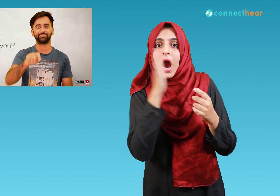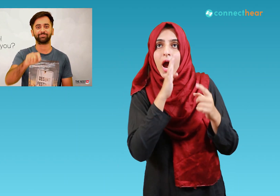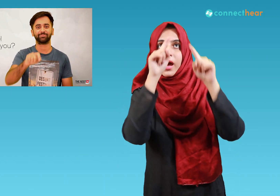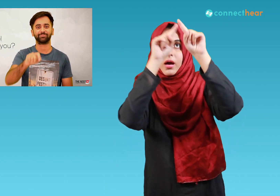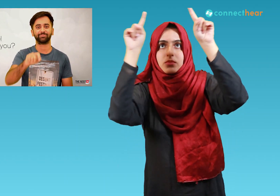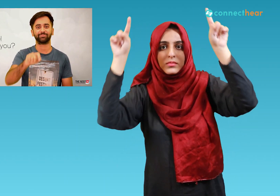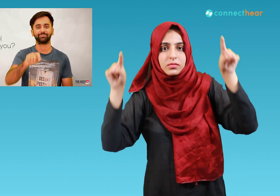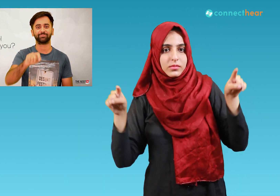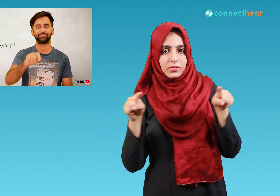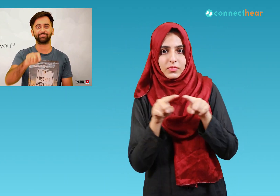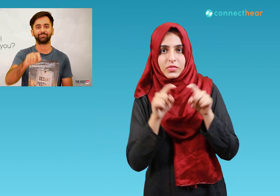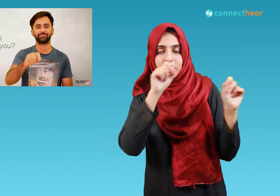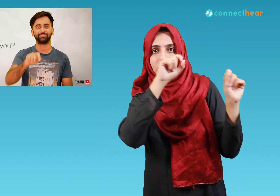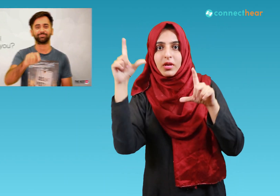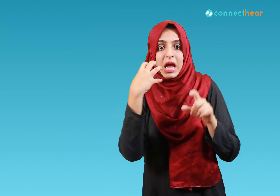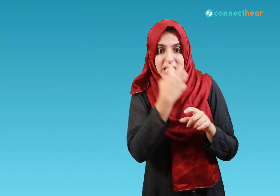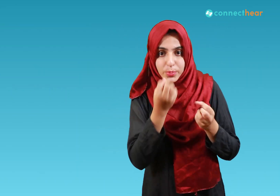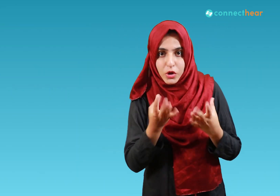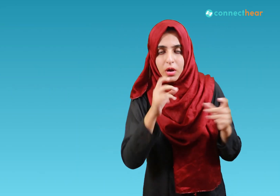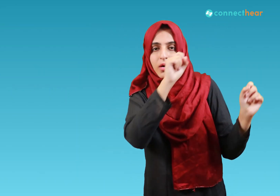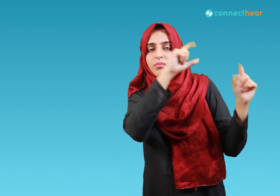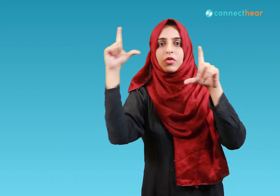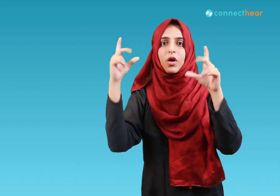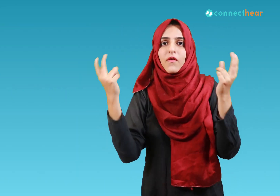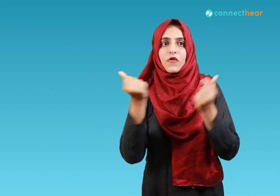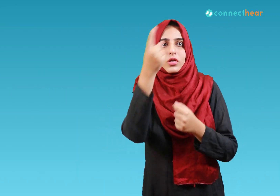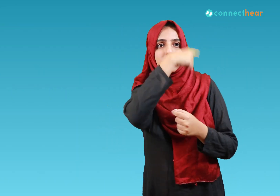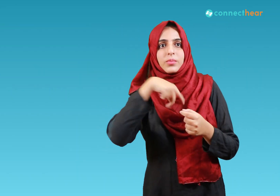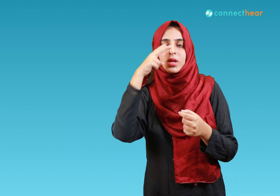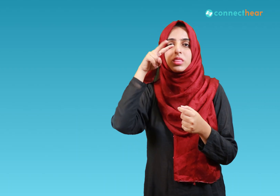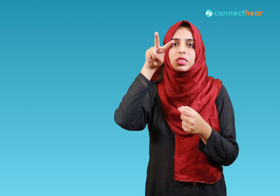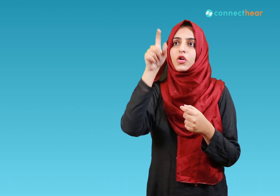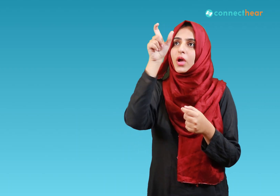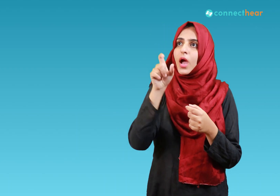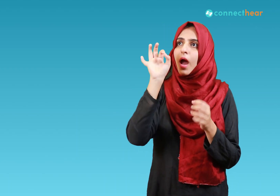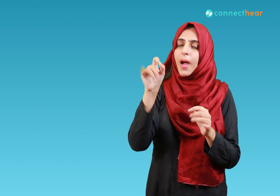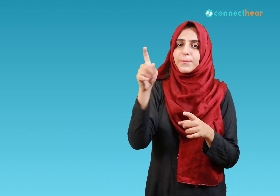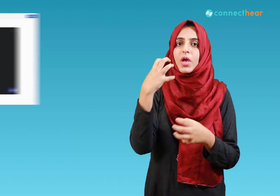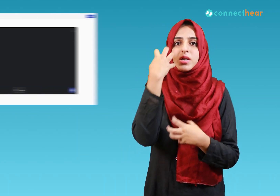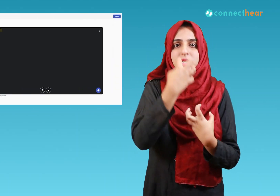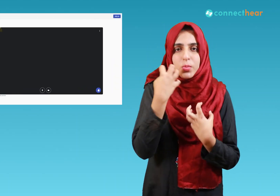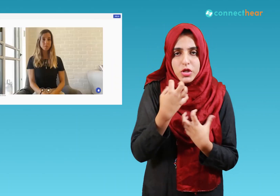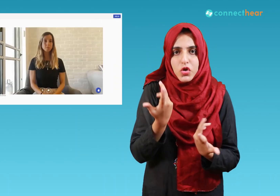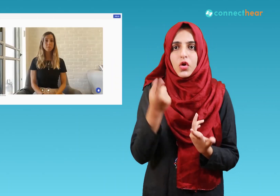their name that shows the other people that this person is either talking or this person is communicating